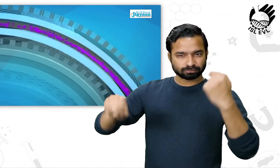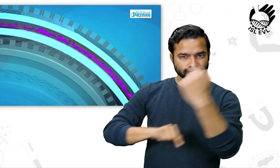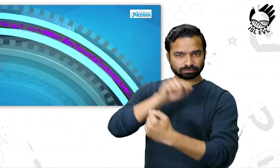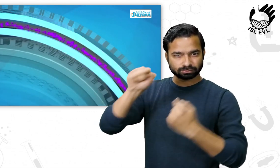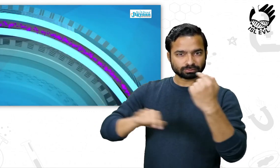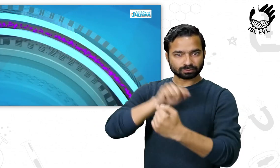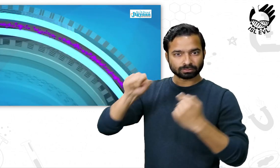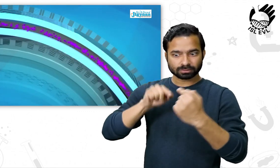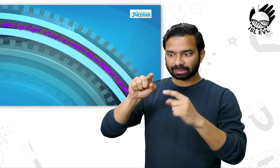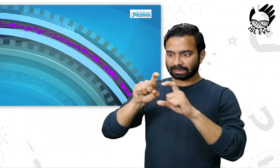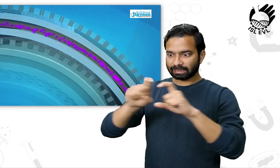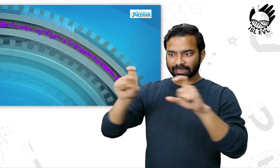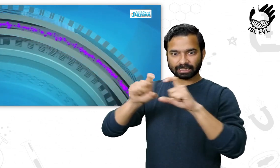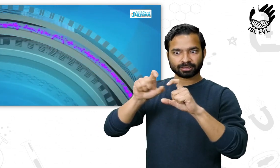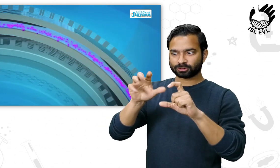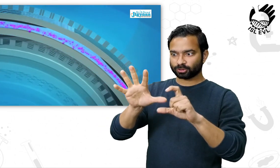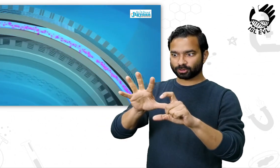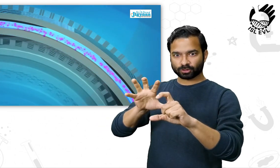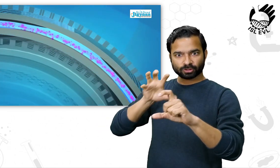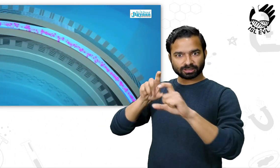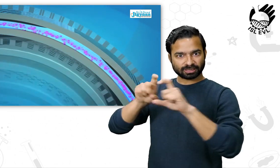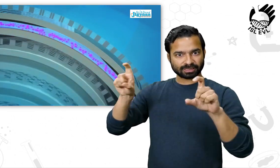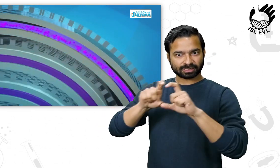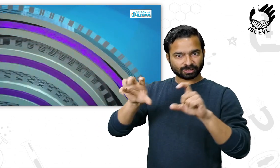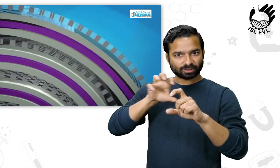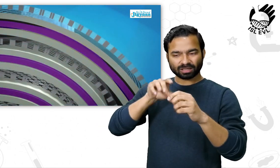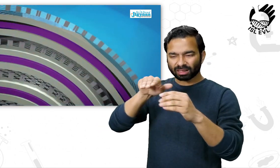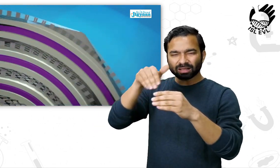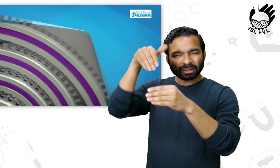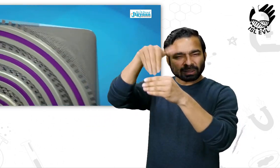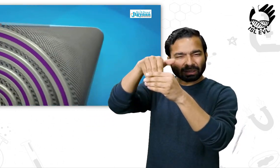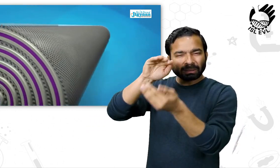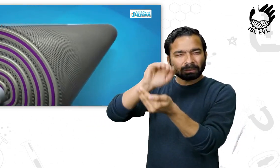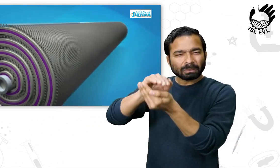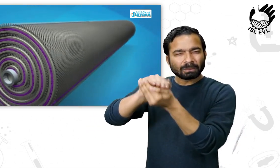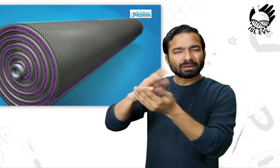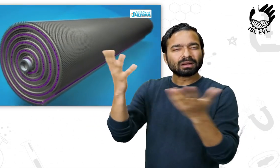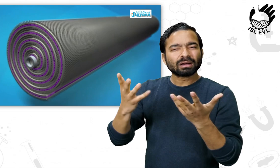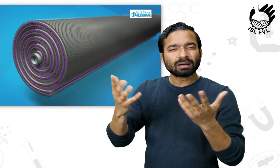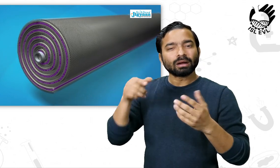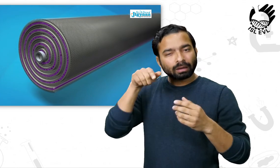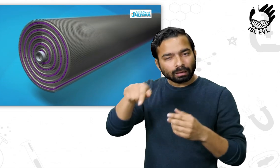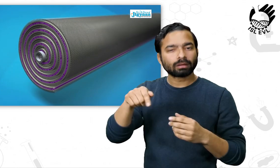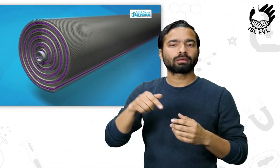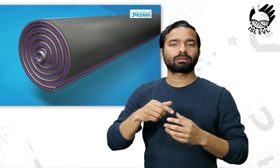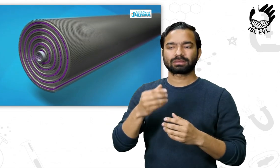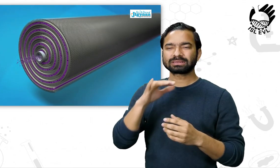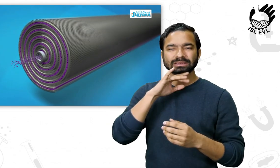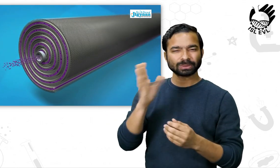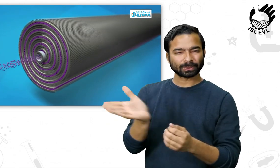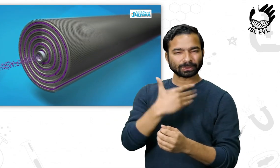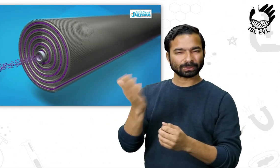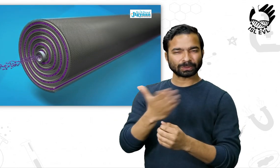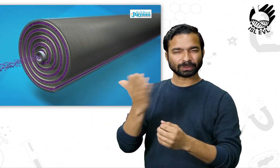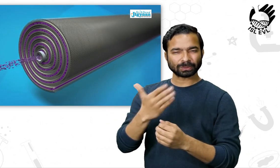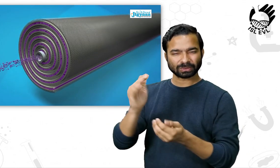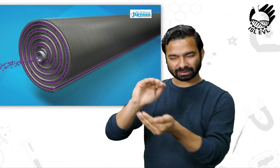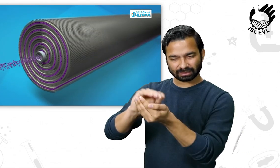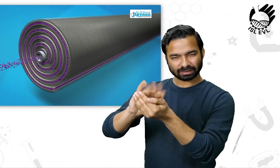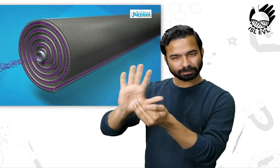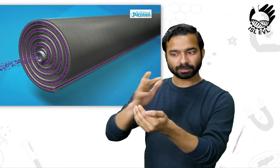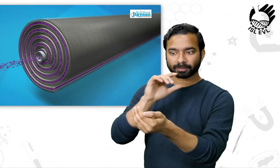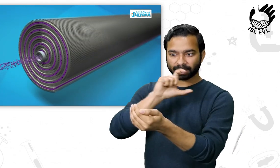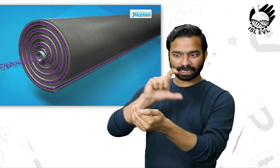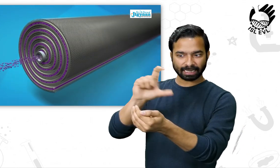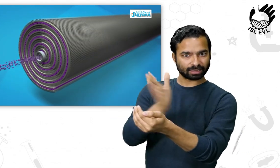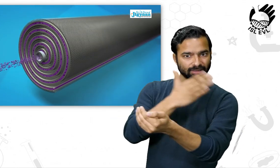the osmotic pressure of the groundwater to force clean water through the membrane and obtain the water